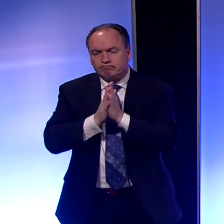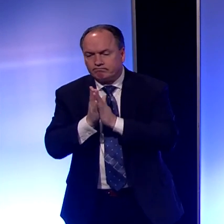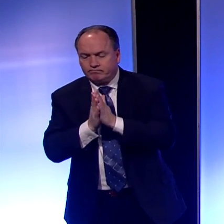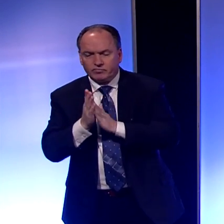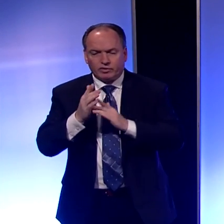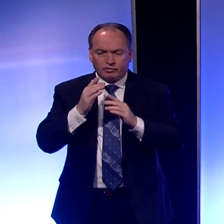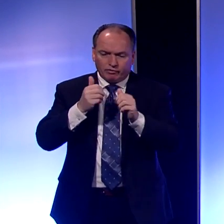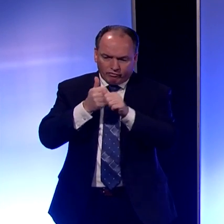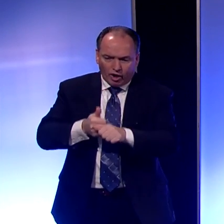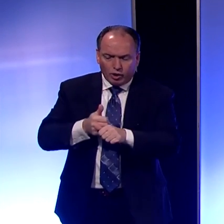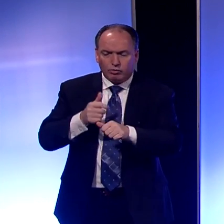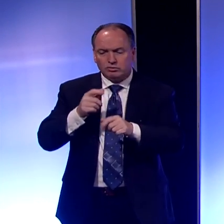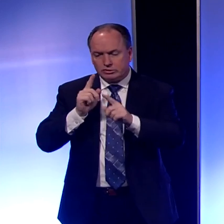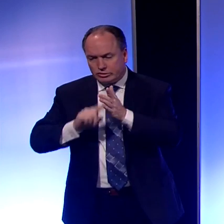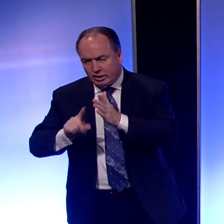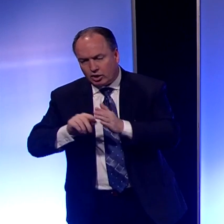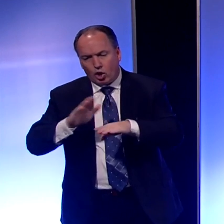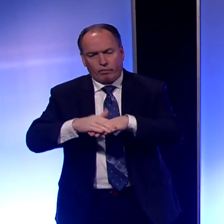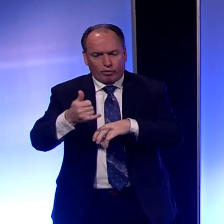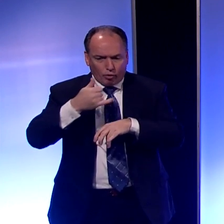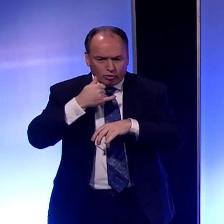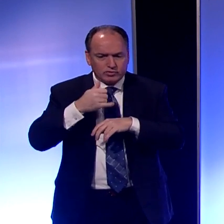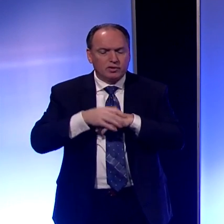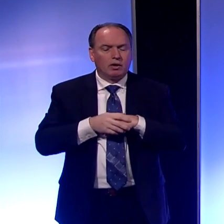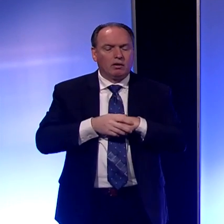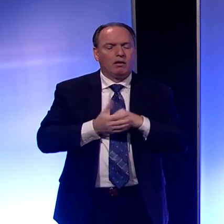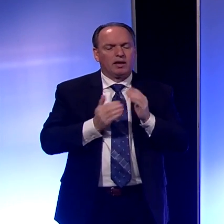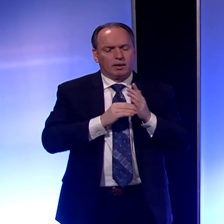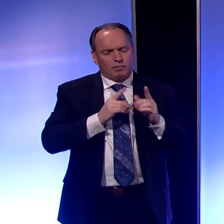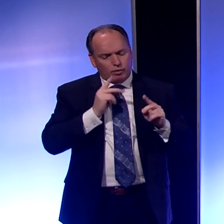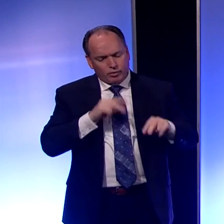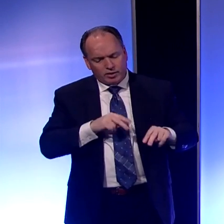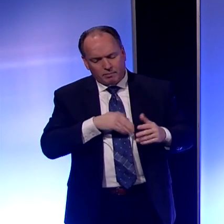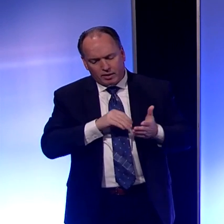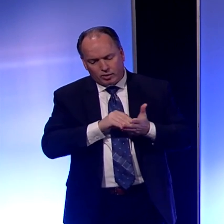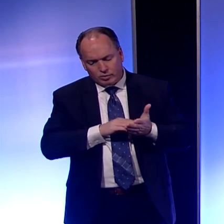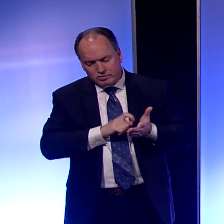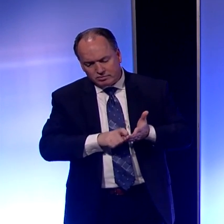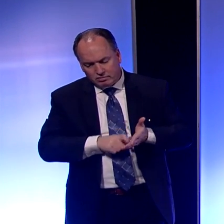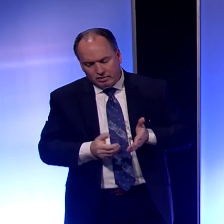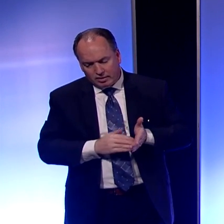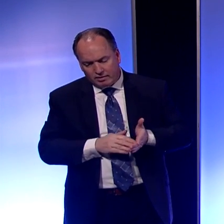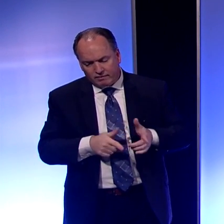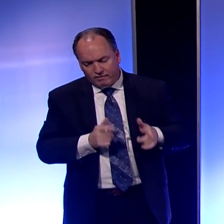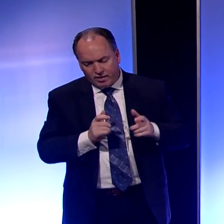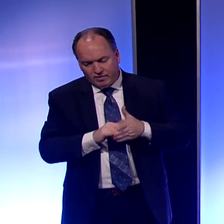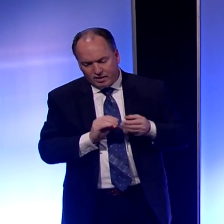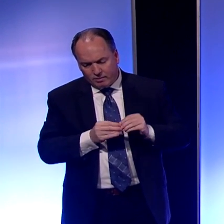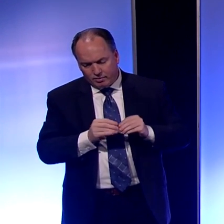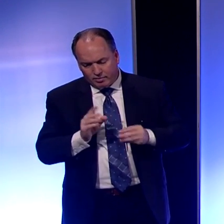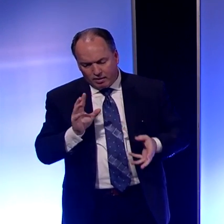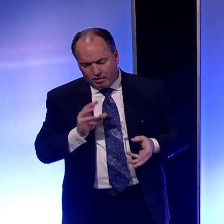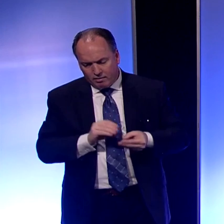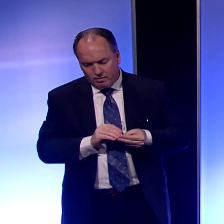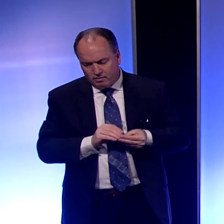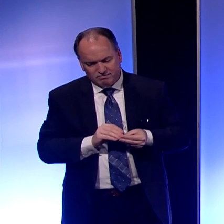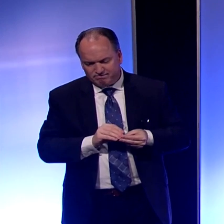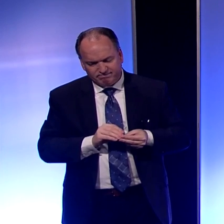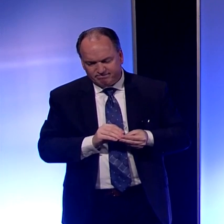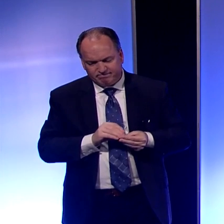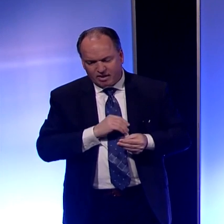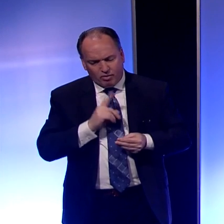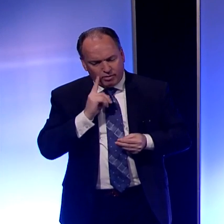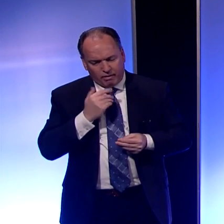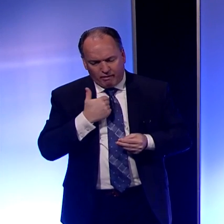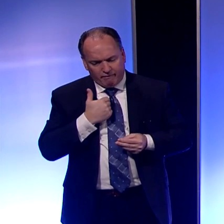up on those calls. And again, I'm looking here quickly to see if I can find a number for you. But I don't think I